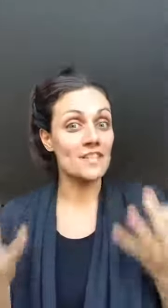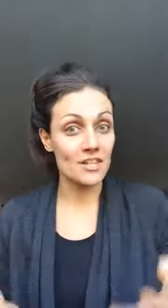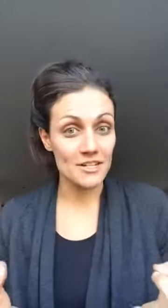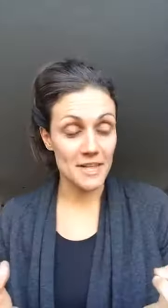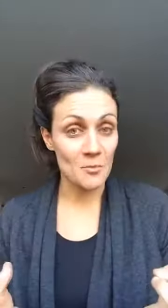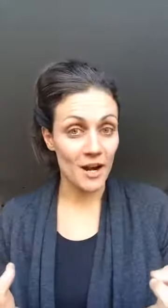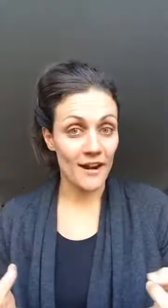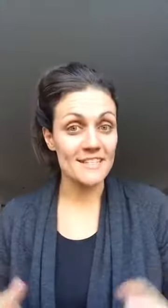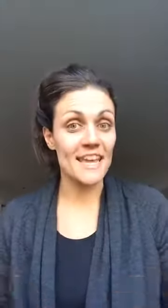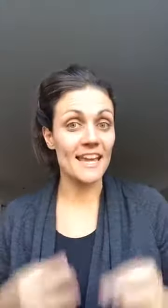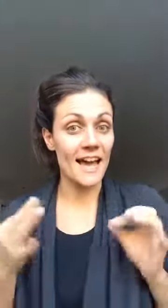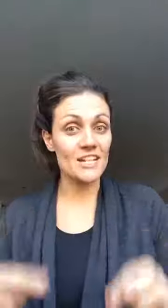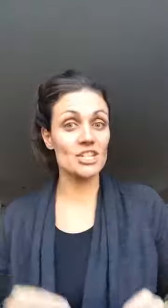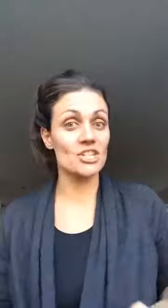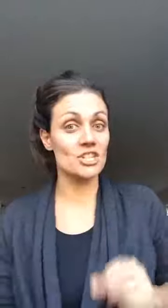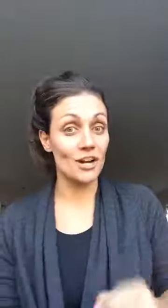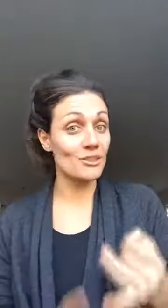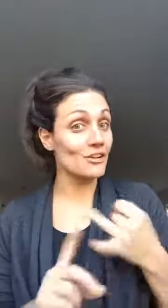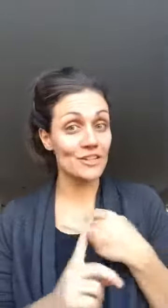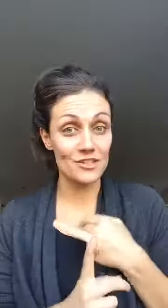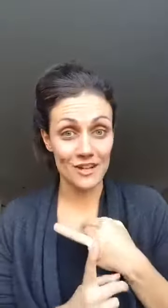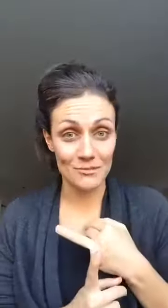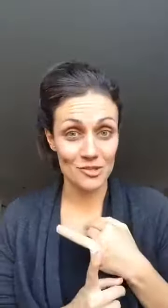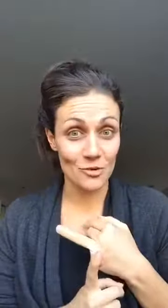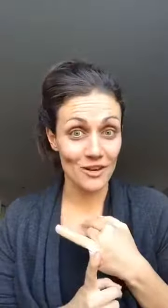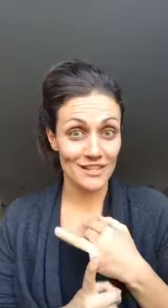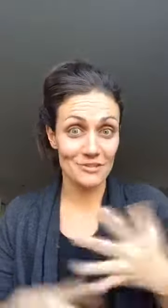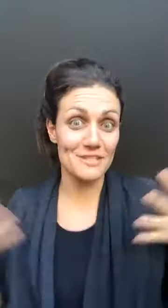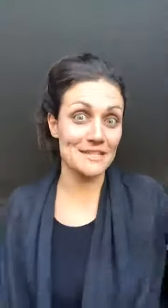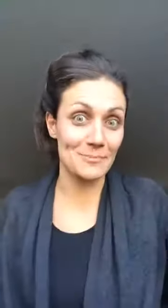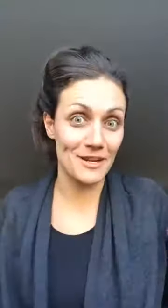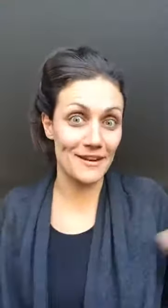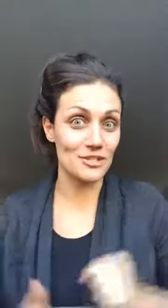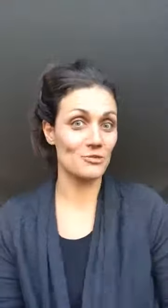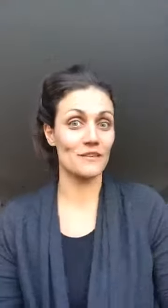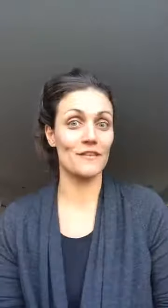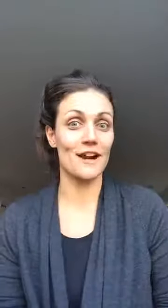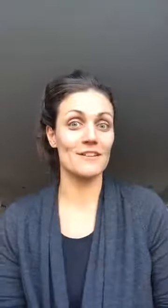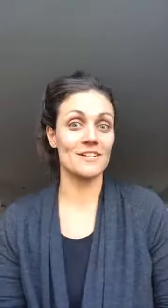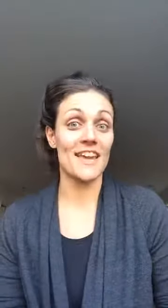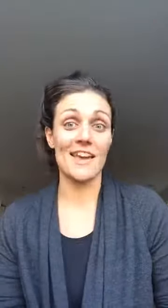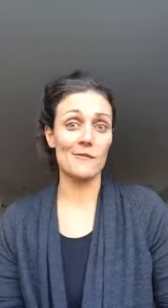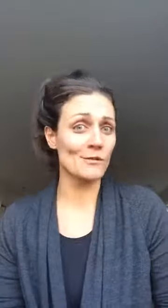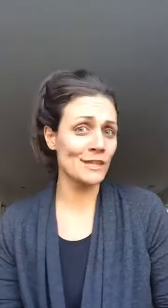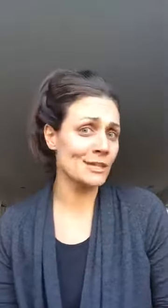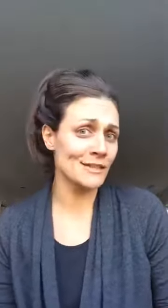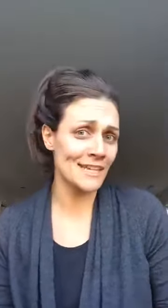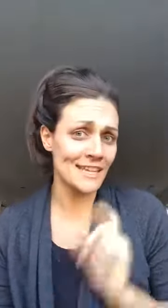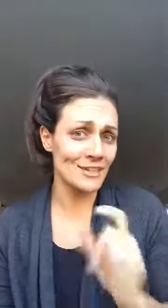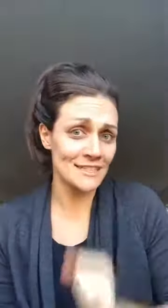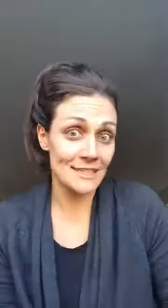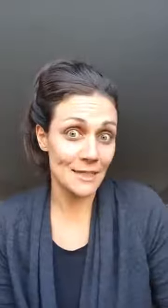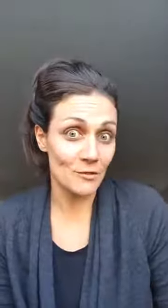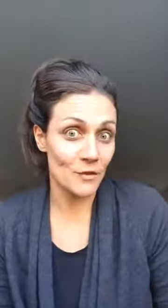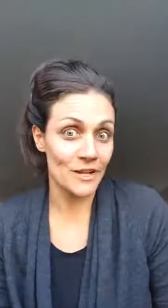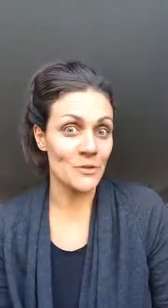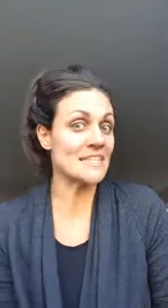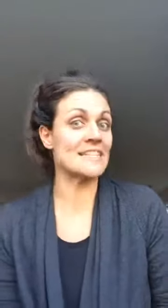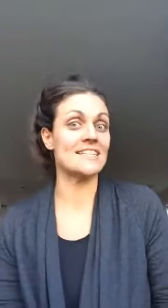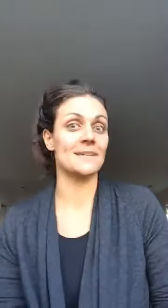start somewhere take action start with your Instagram stories those disappear after 24 hours if you really don't like it you can delete it before anyone sees it